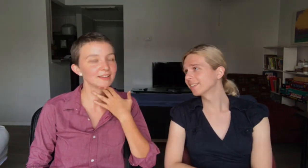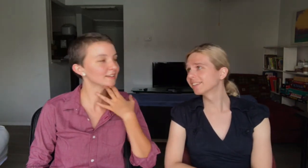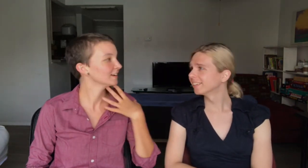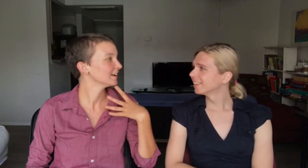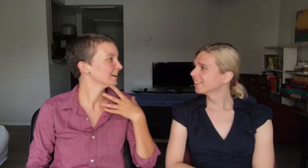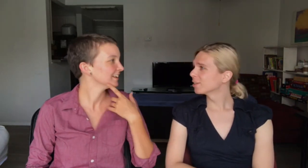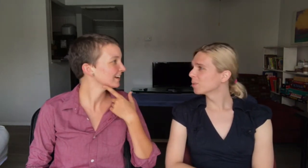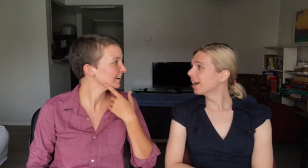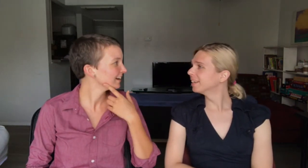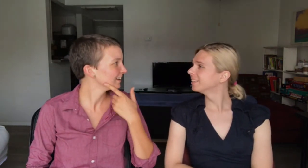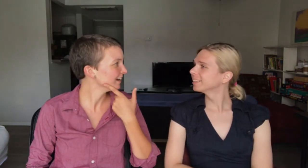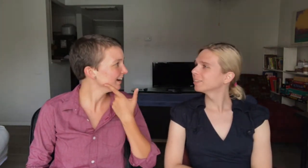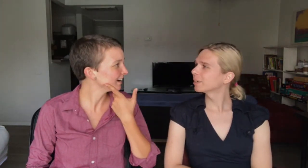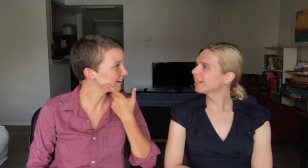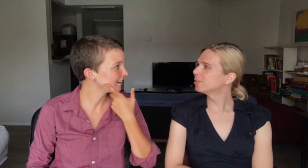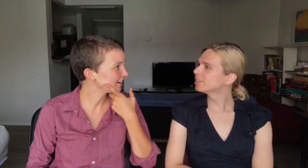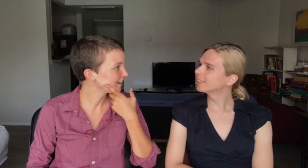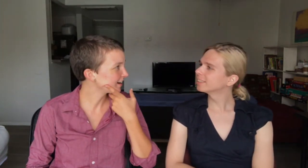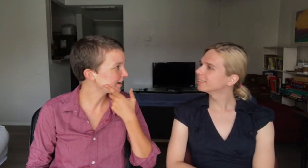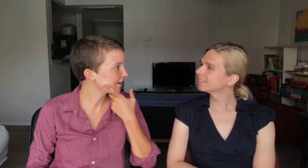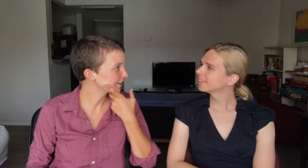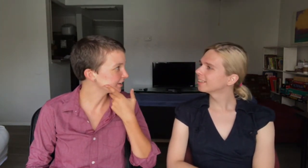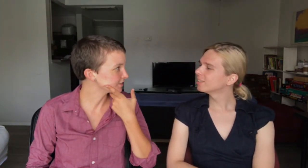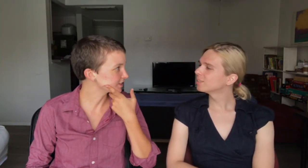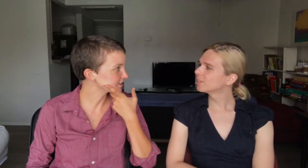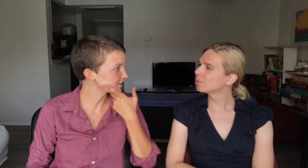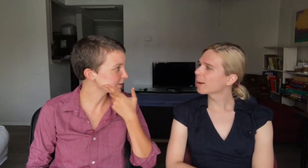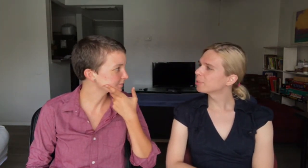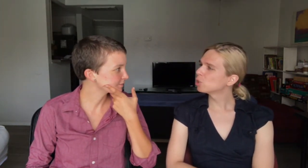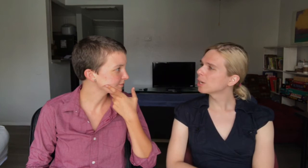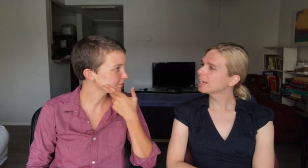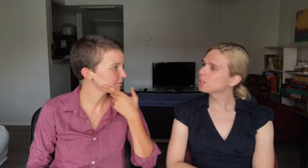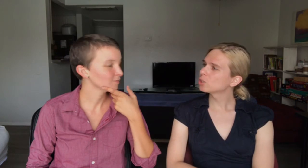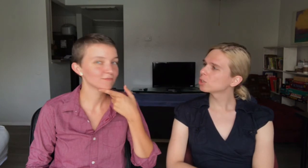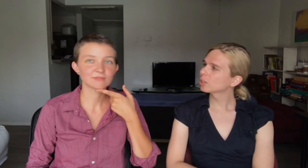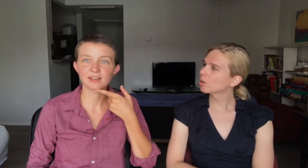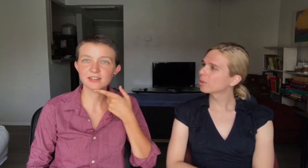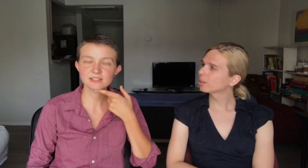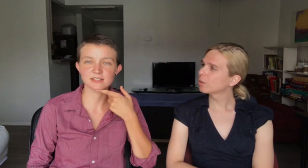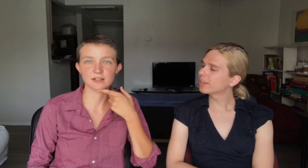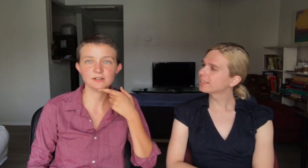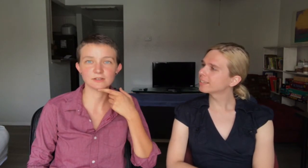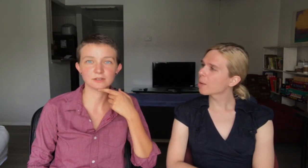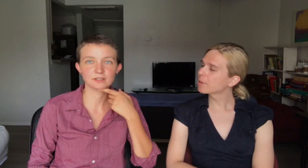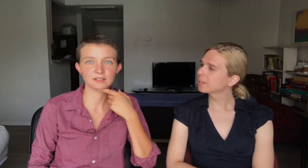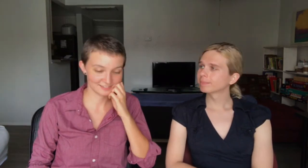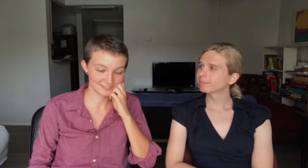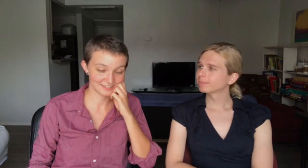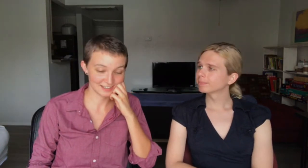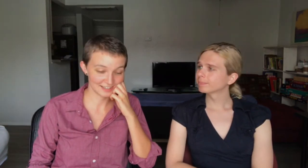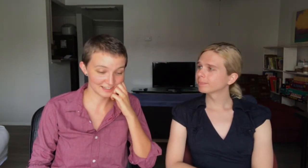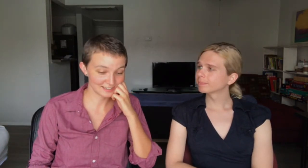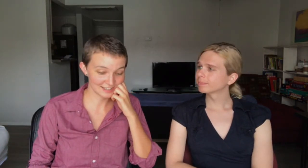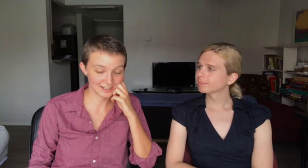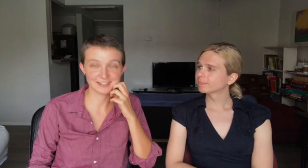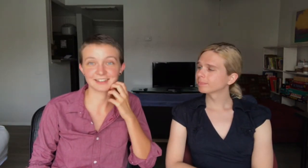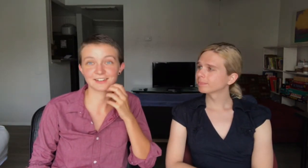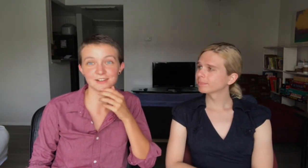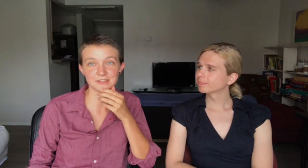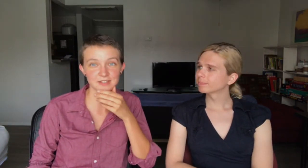that's, that's why we're getting used to the rapid change. I guess so. things happening. I did not think that all this